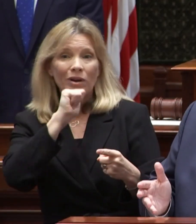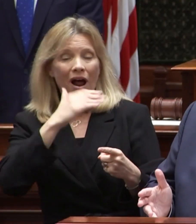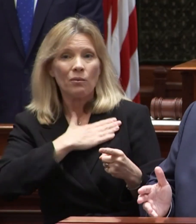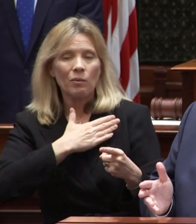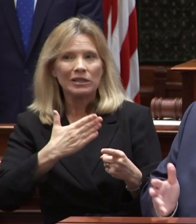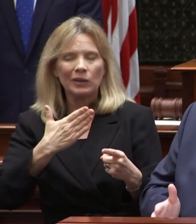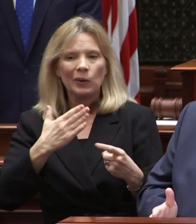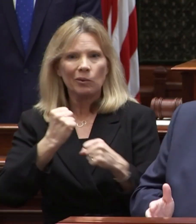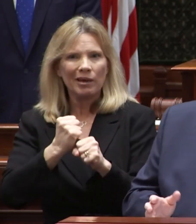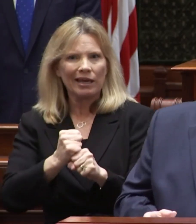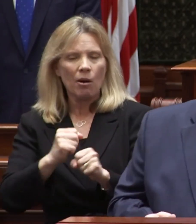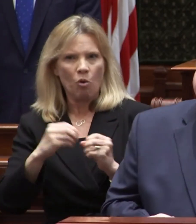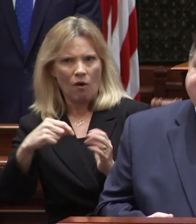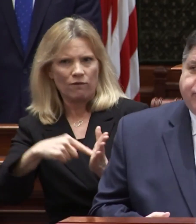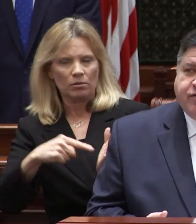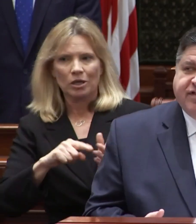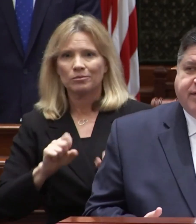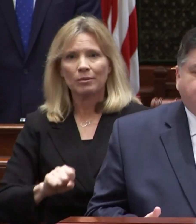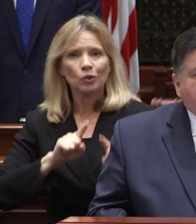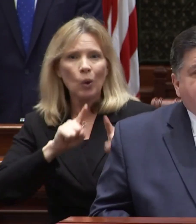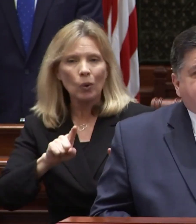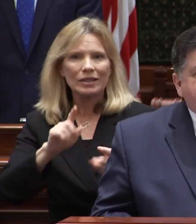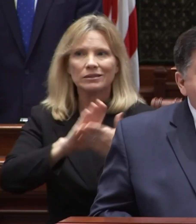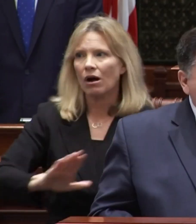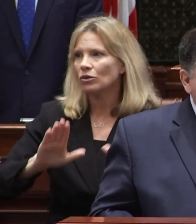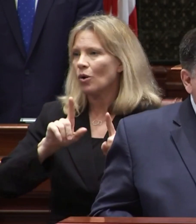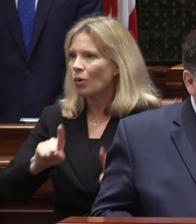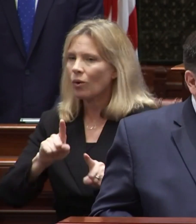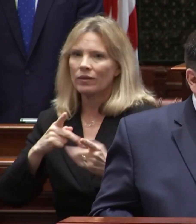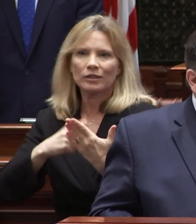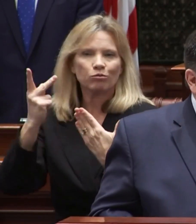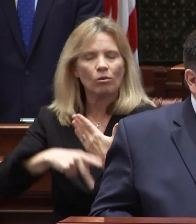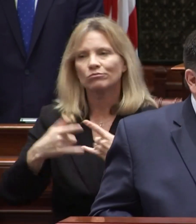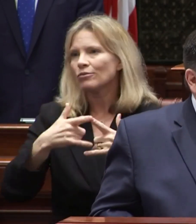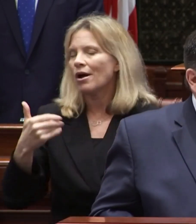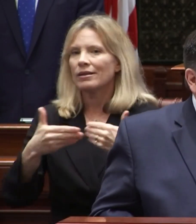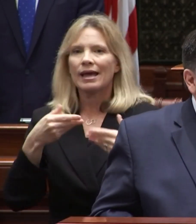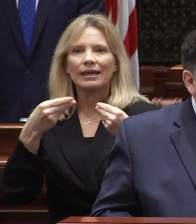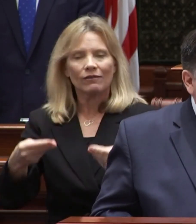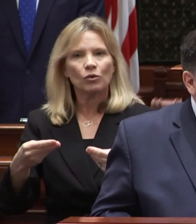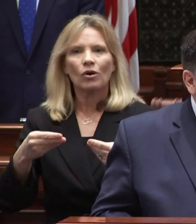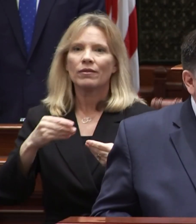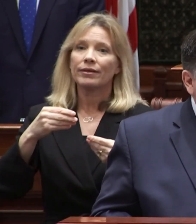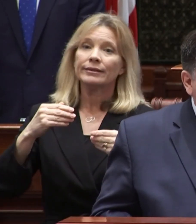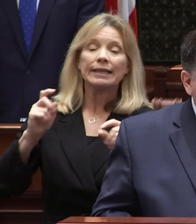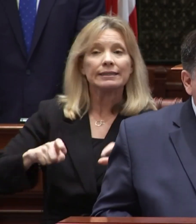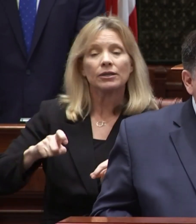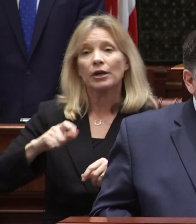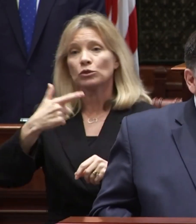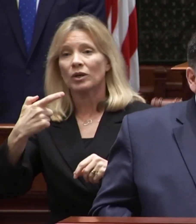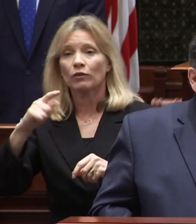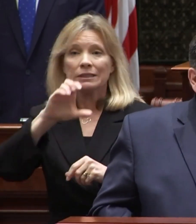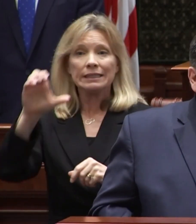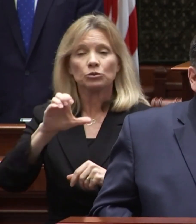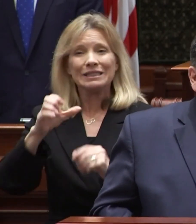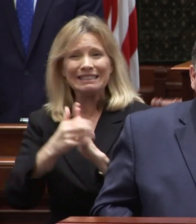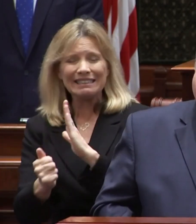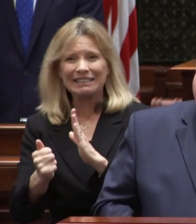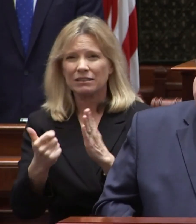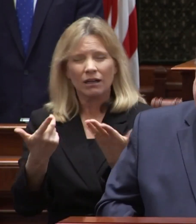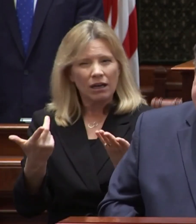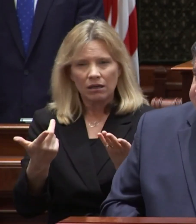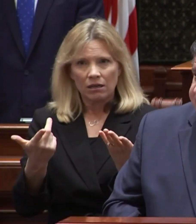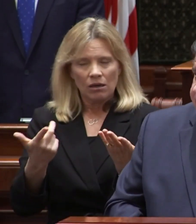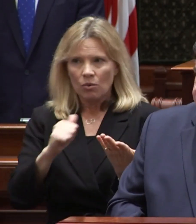make it affordable to attend the institutions and programs that provide the necessary 21st century degrees and skills we're not